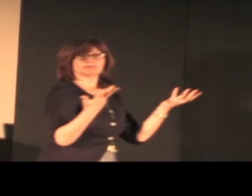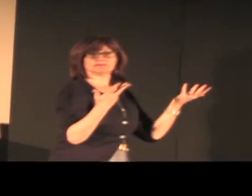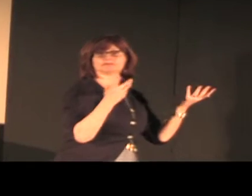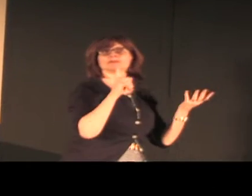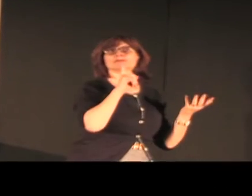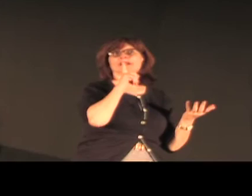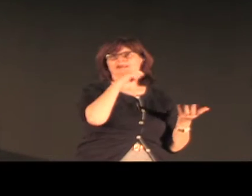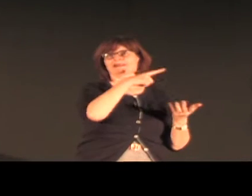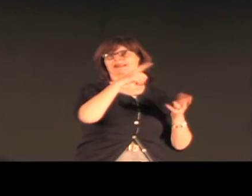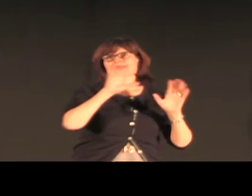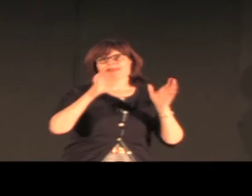And a photo of the classroom.